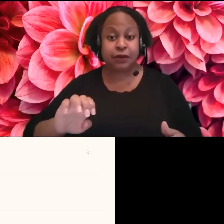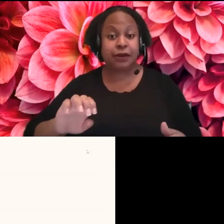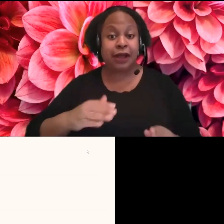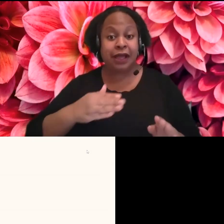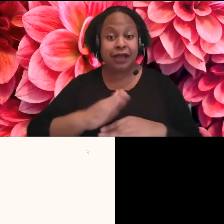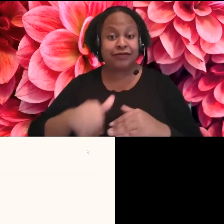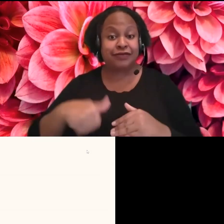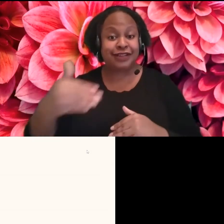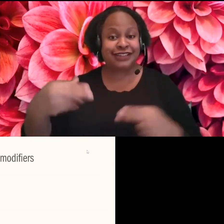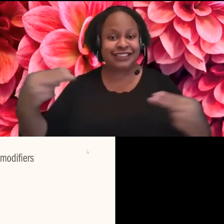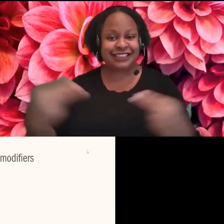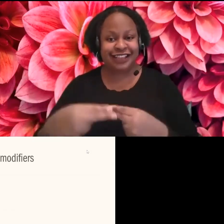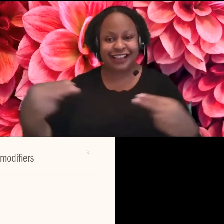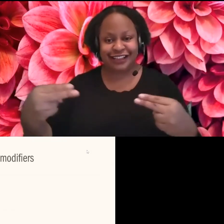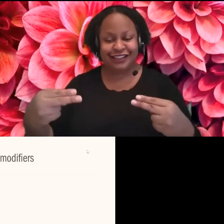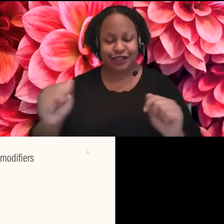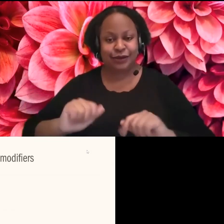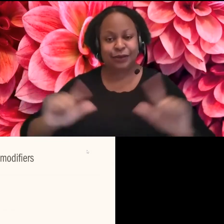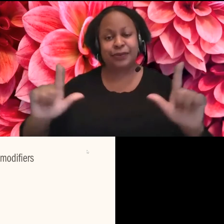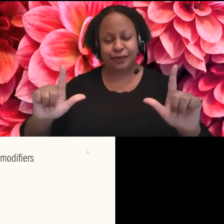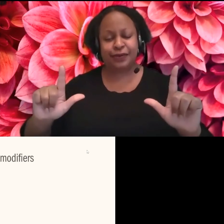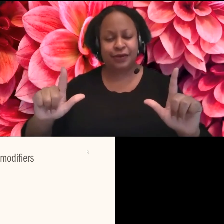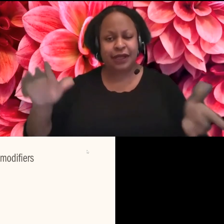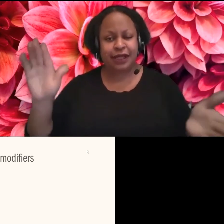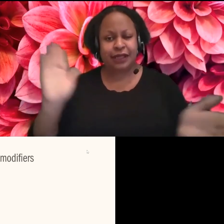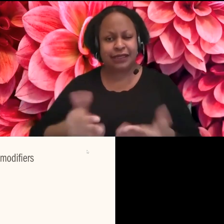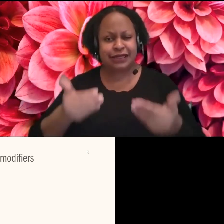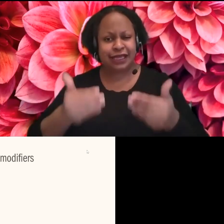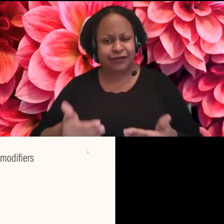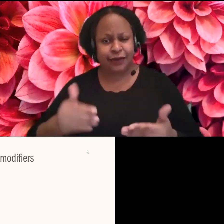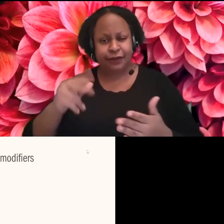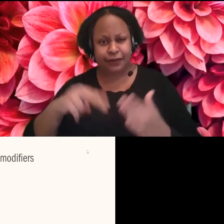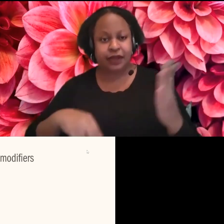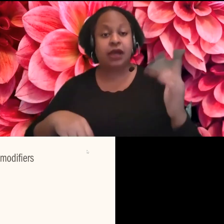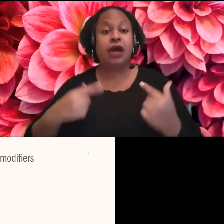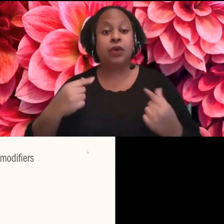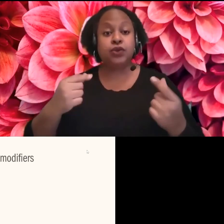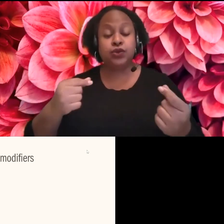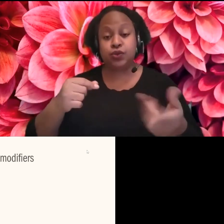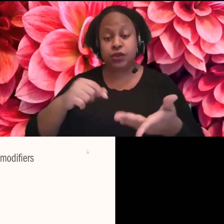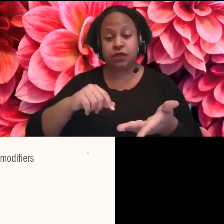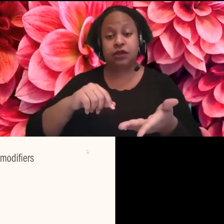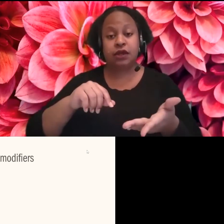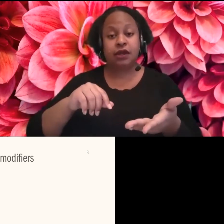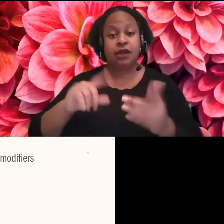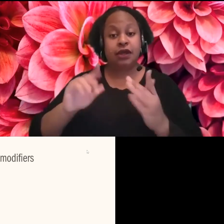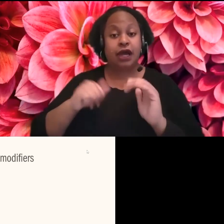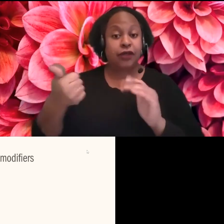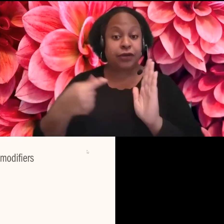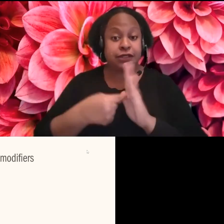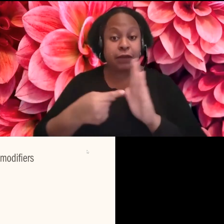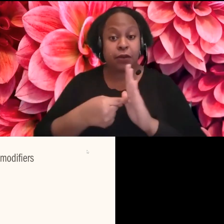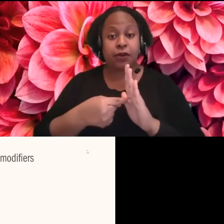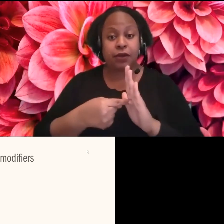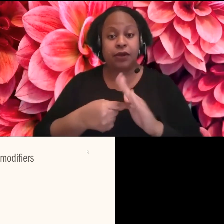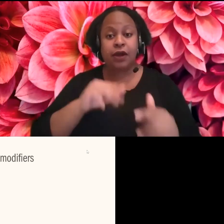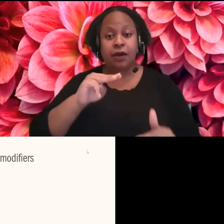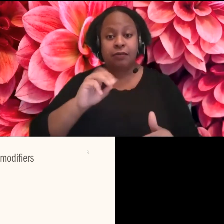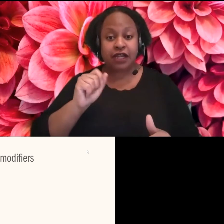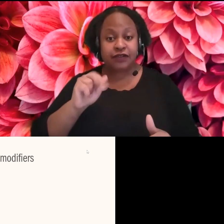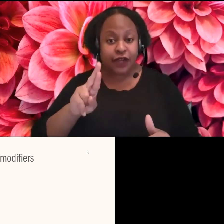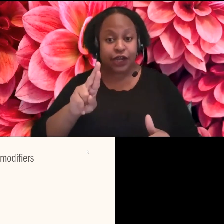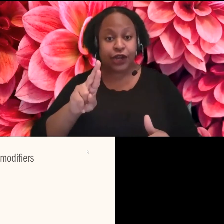promise. Um, so you want to cut your excess modifiers out. So like absolutely, actually, completely,